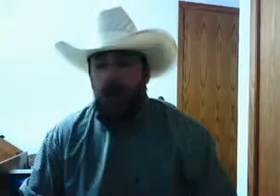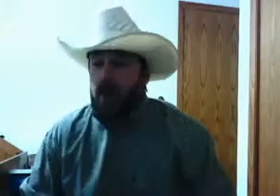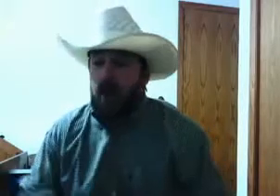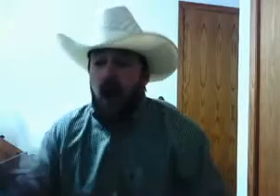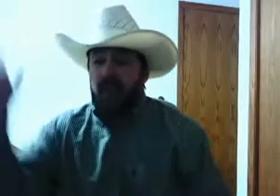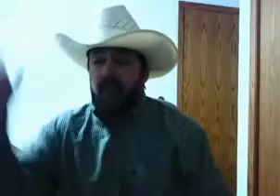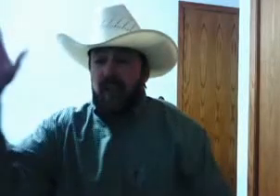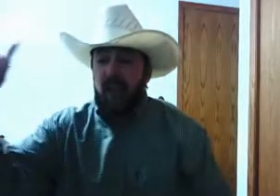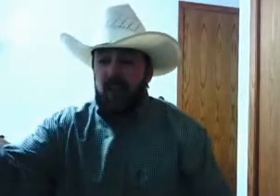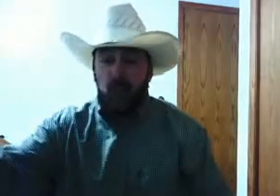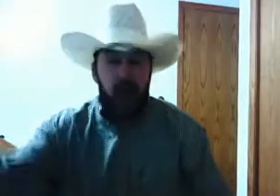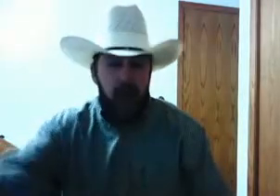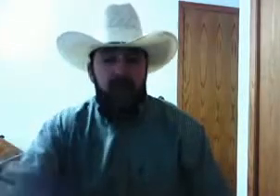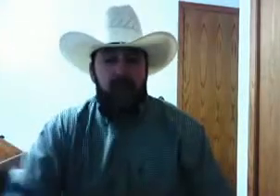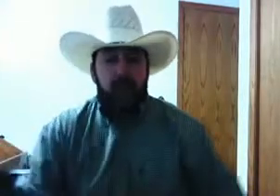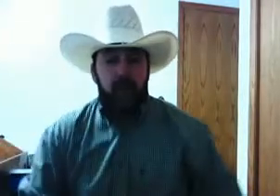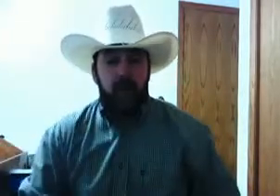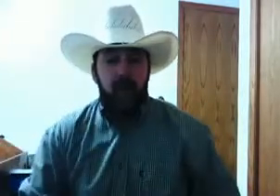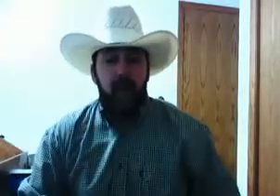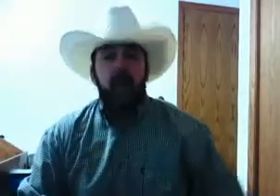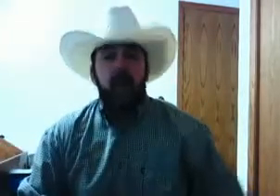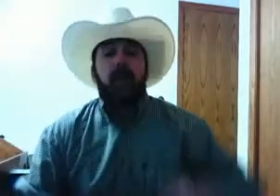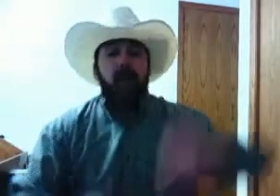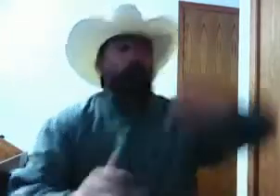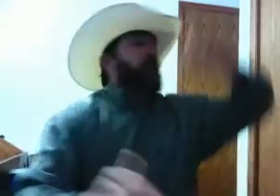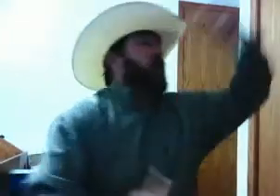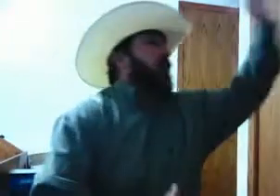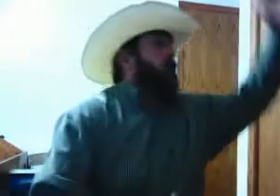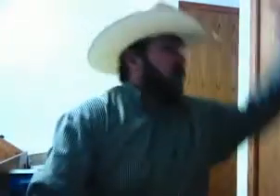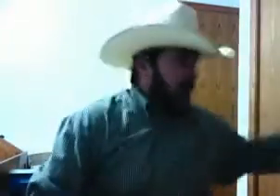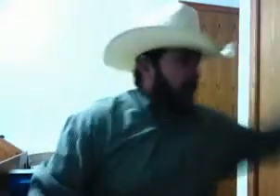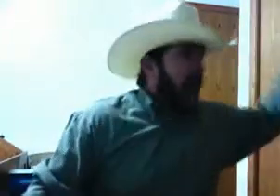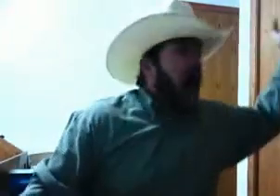God says, don't shed innocent blood. The government says, kill them all.